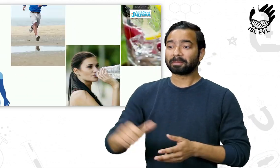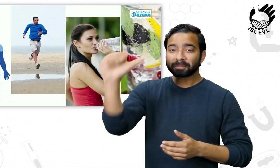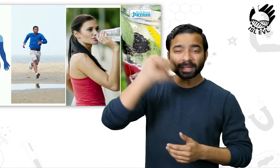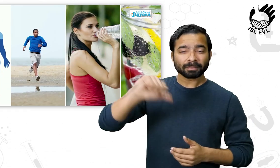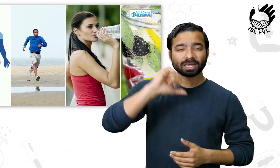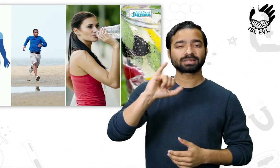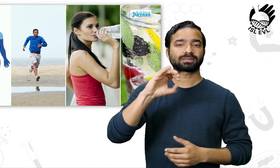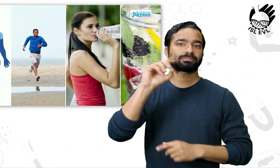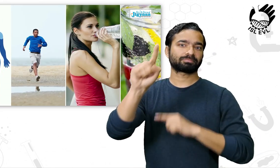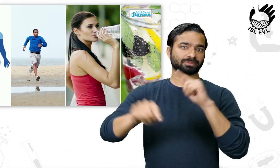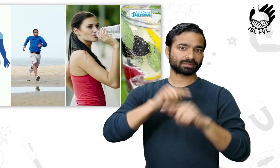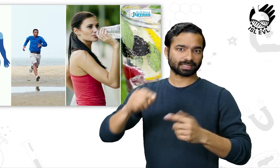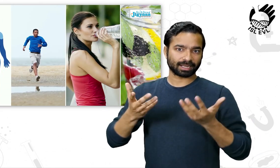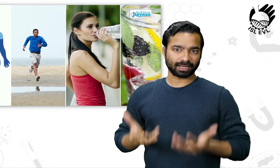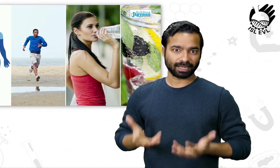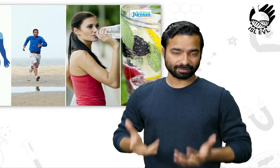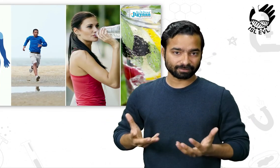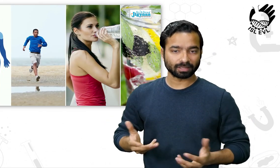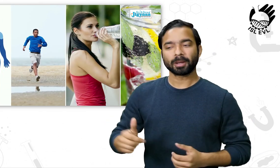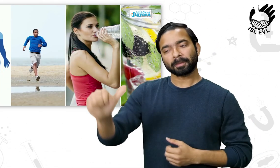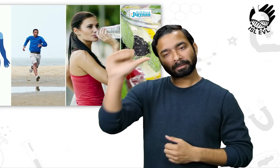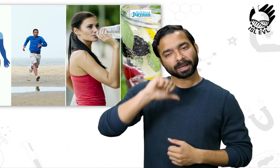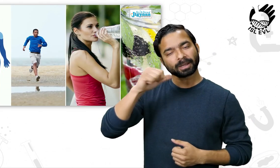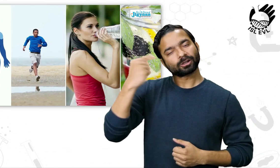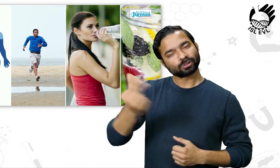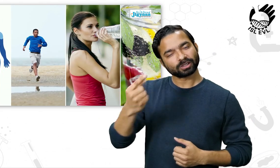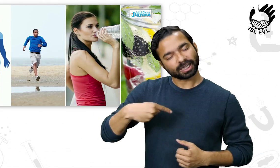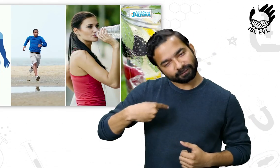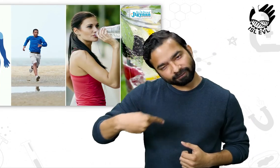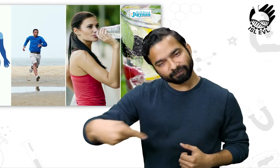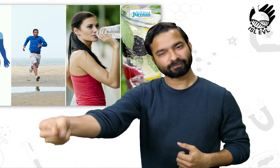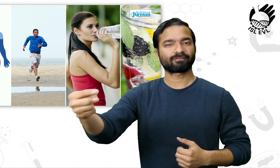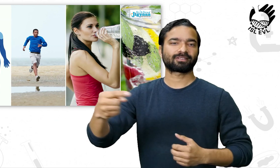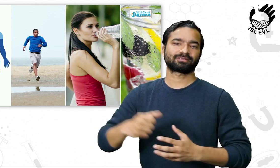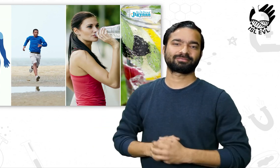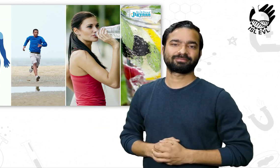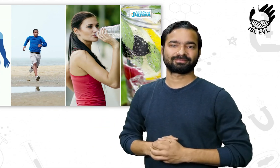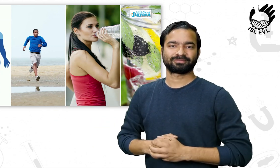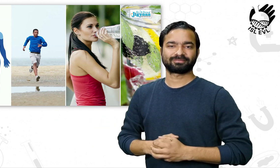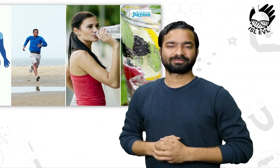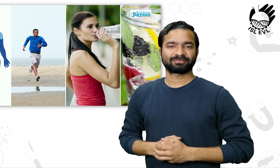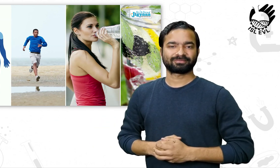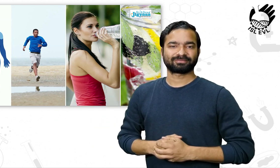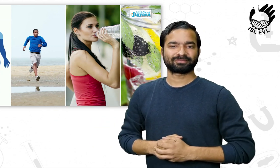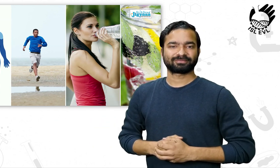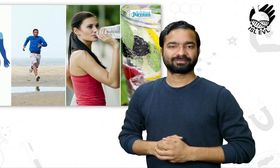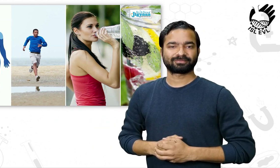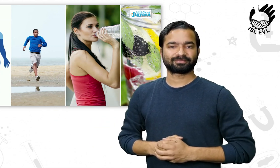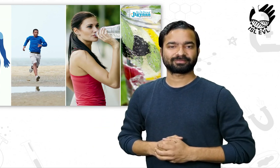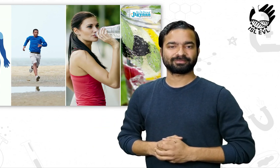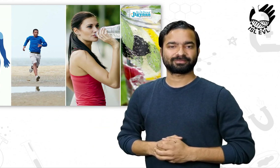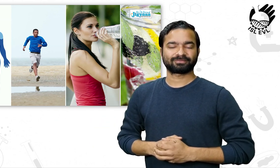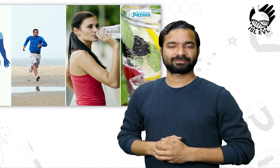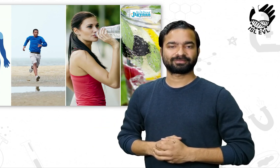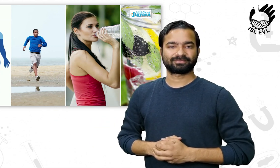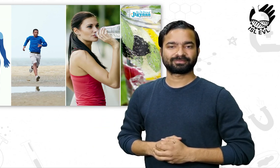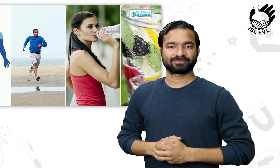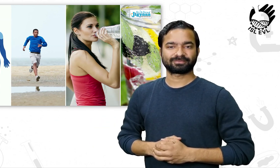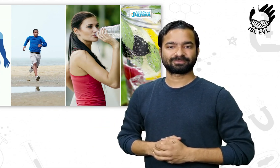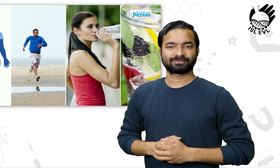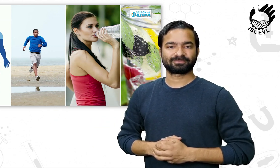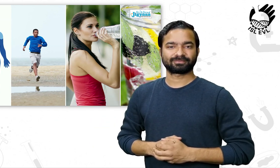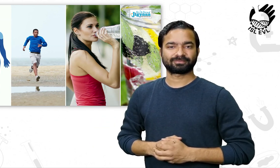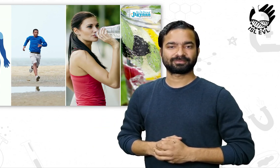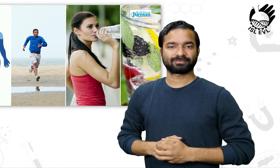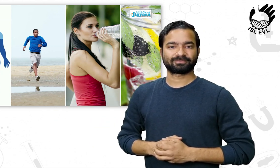60% of our body weight is water. It is useful in regulating body temperature and flushing